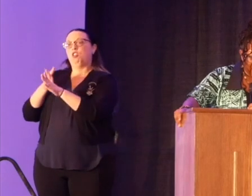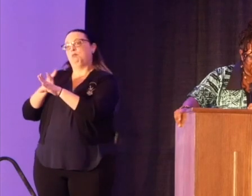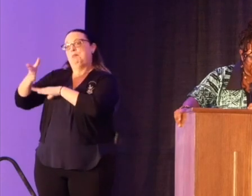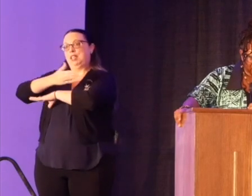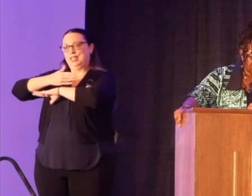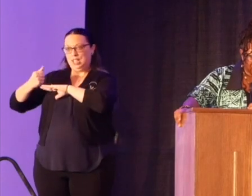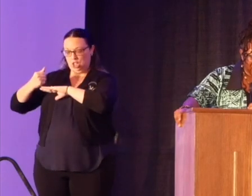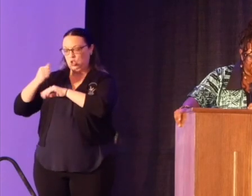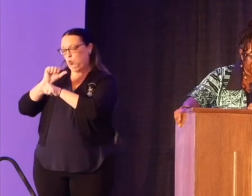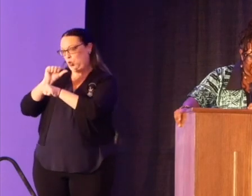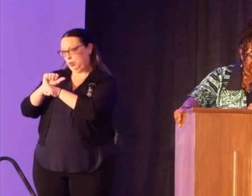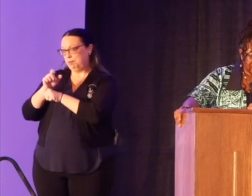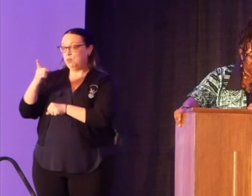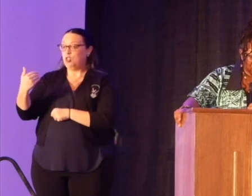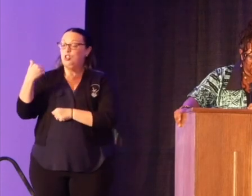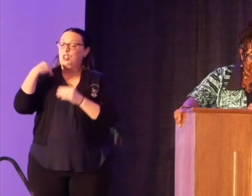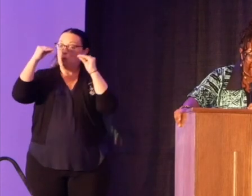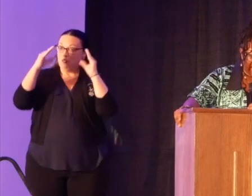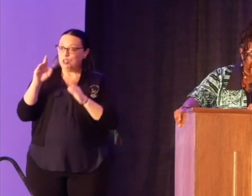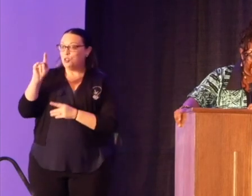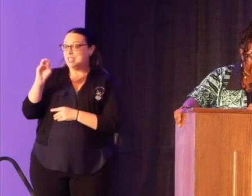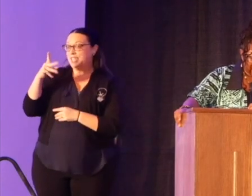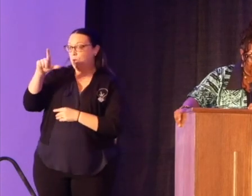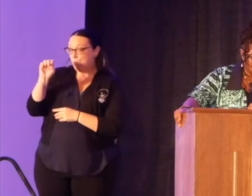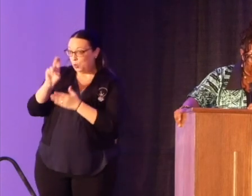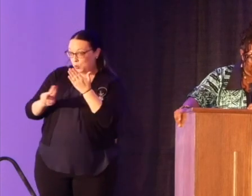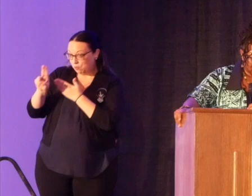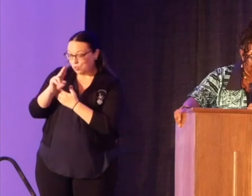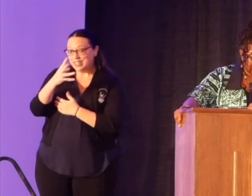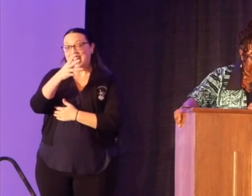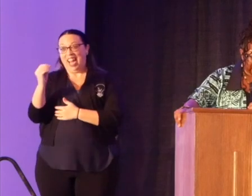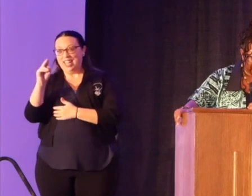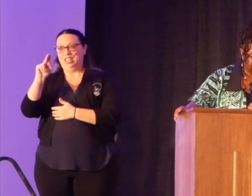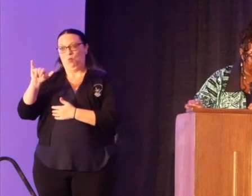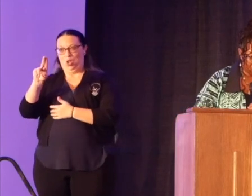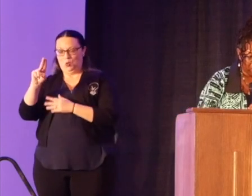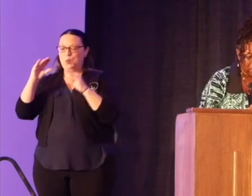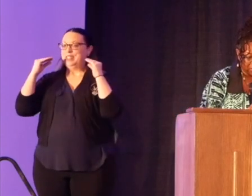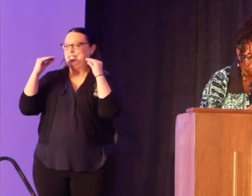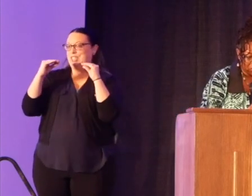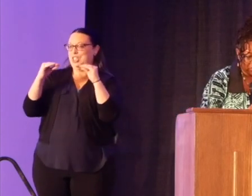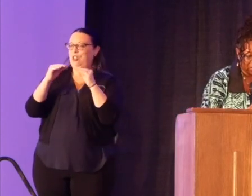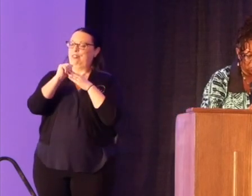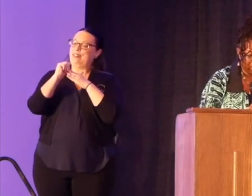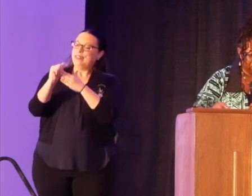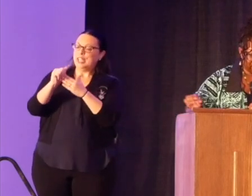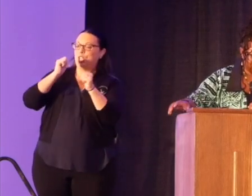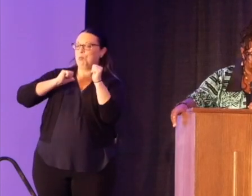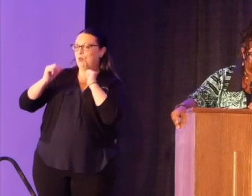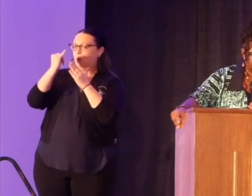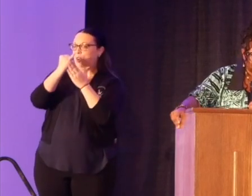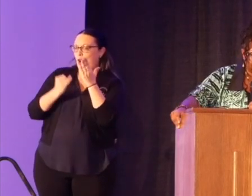Emwaru has been a professor in graduate studies at Temple University and NYU, teaching leading performing arts institutions in the